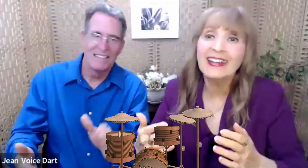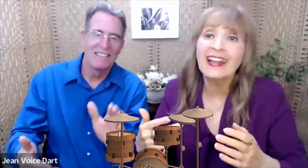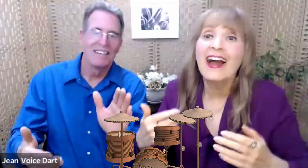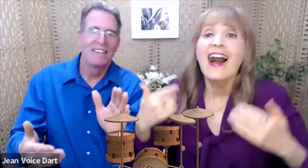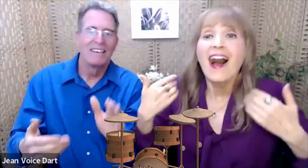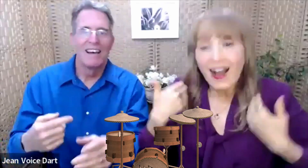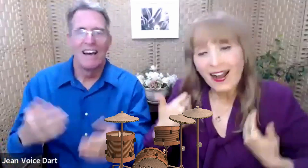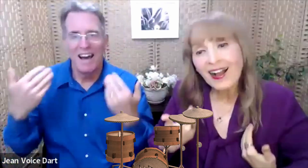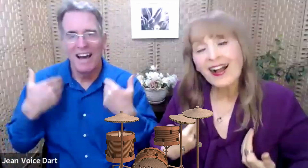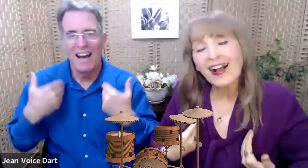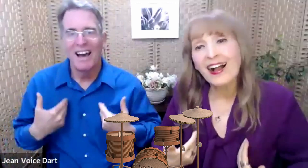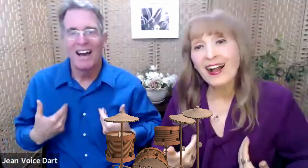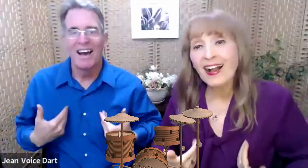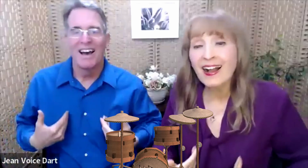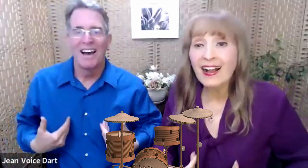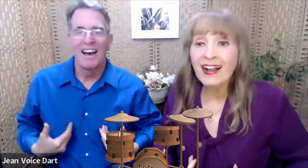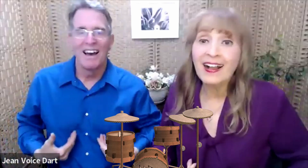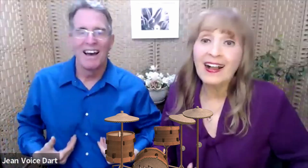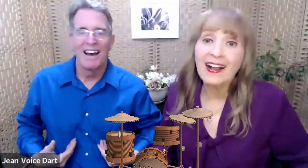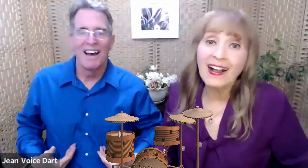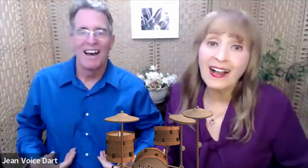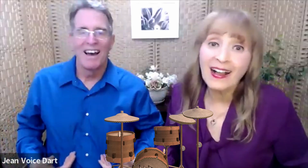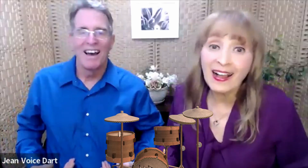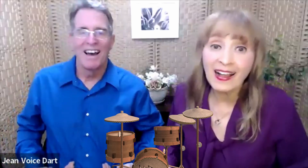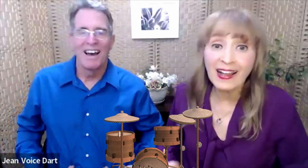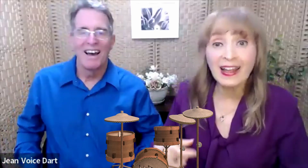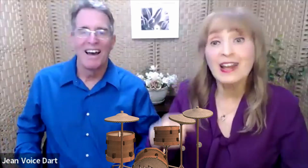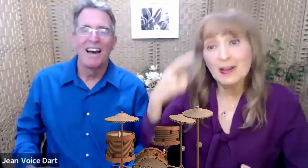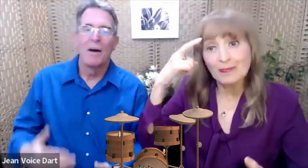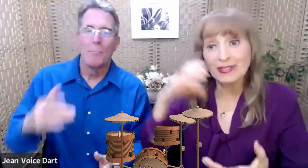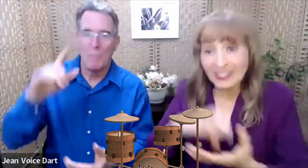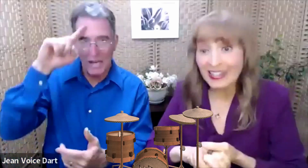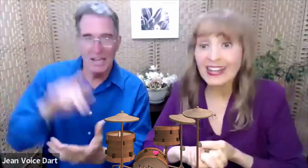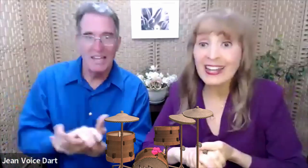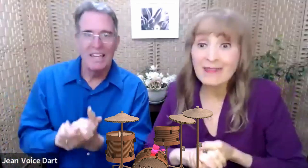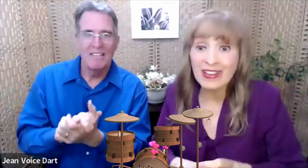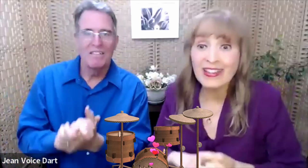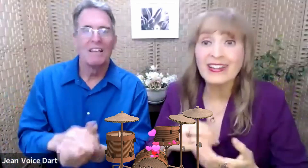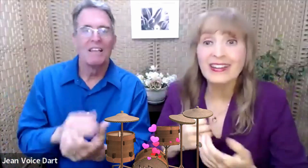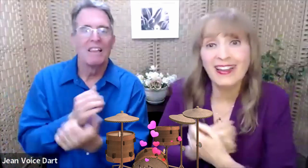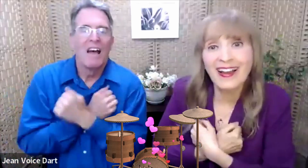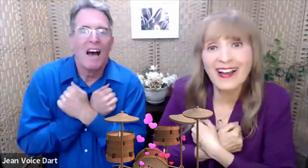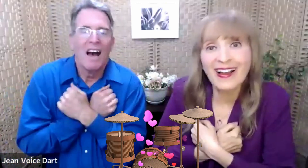I believe in love.